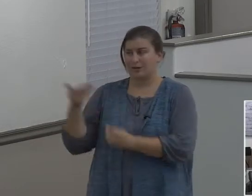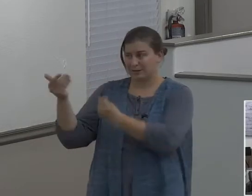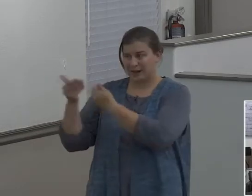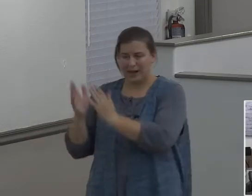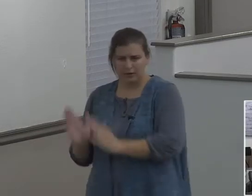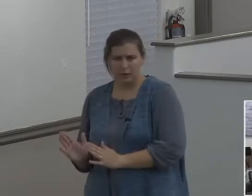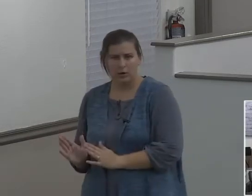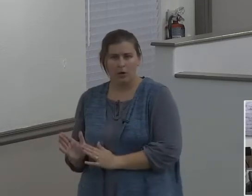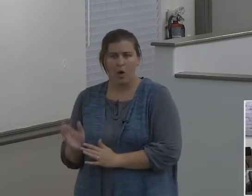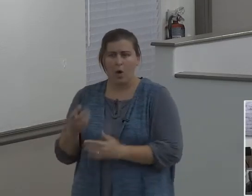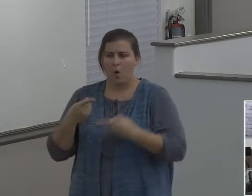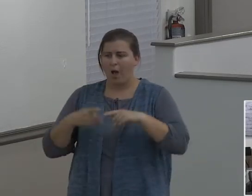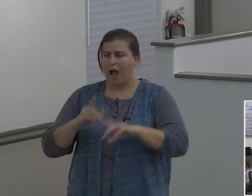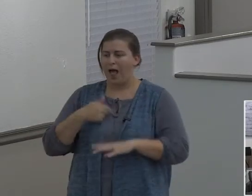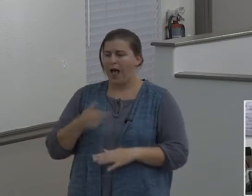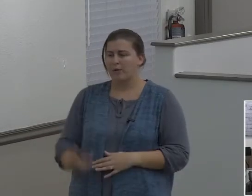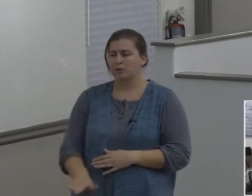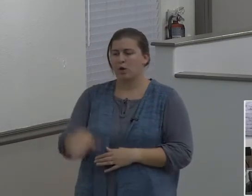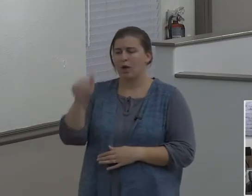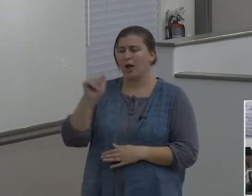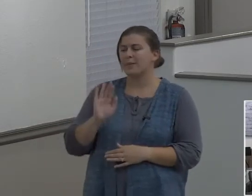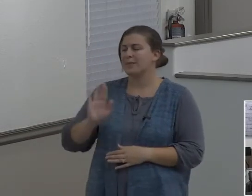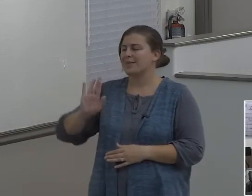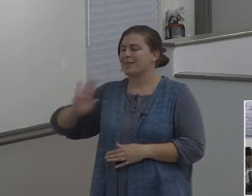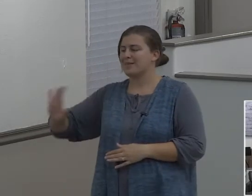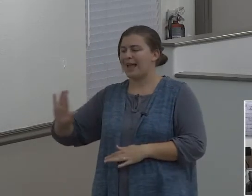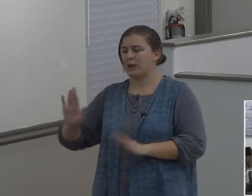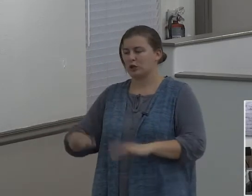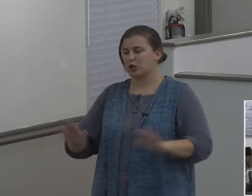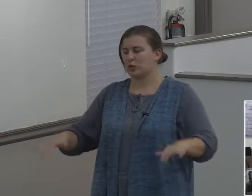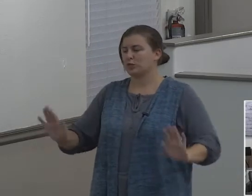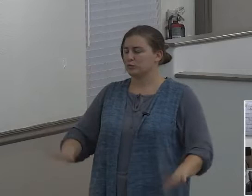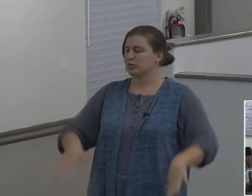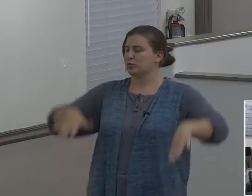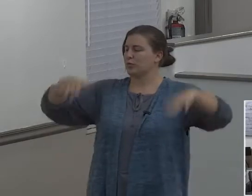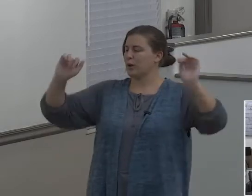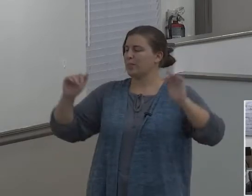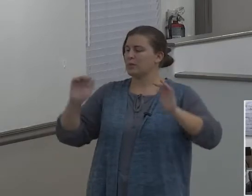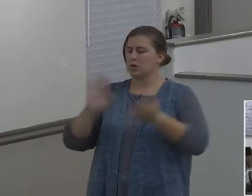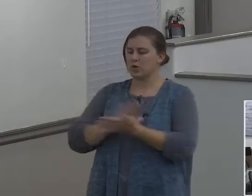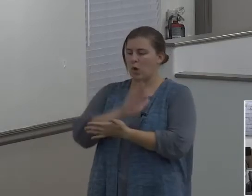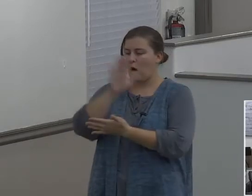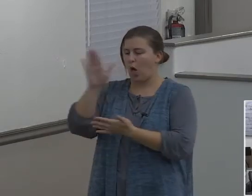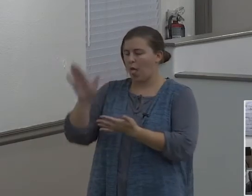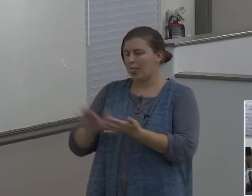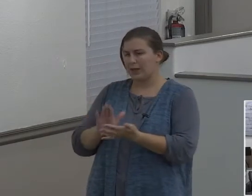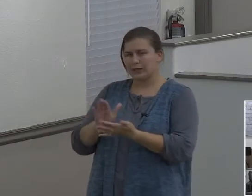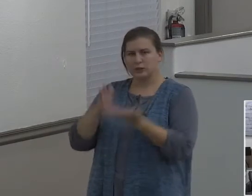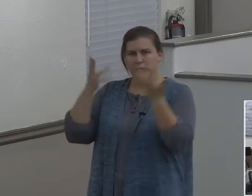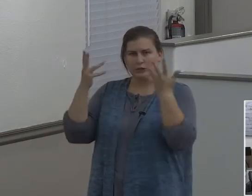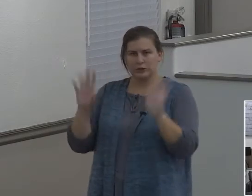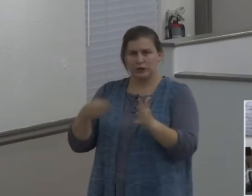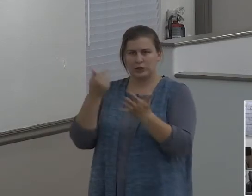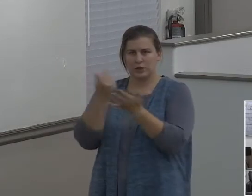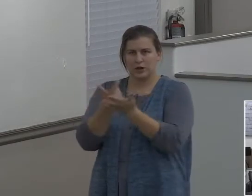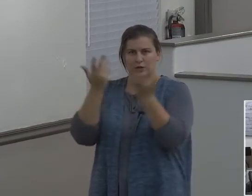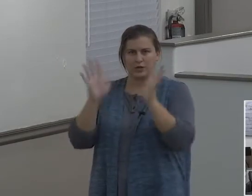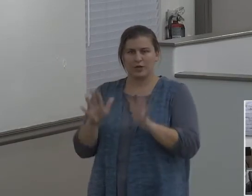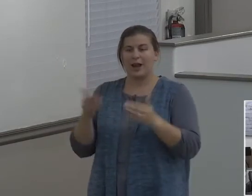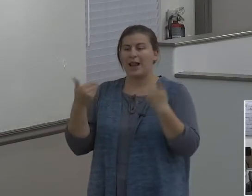their kids were all grown, they'd already finished college, married, started to have grandkids for them. And then one day,